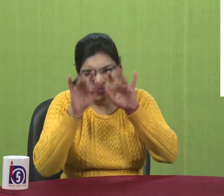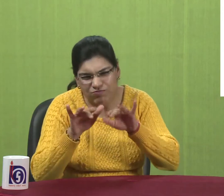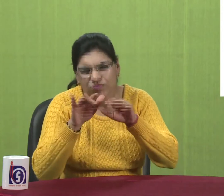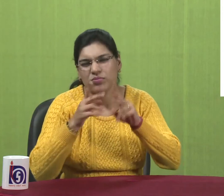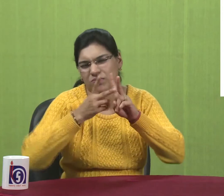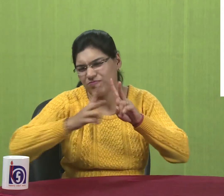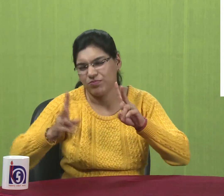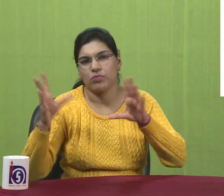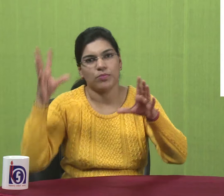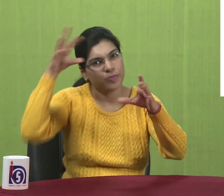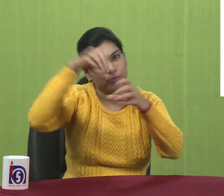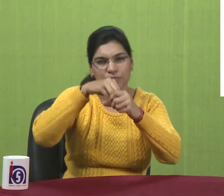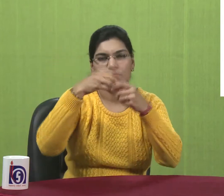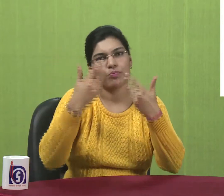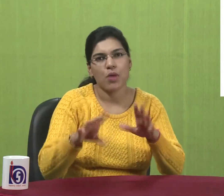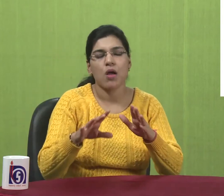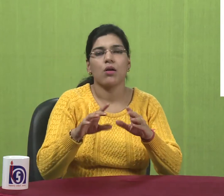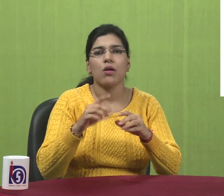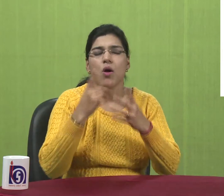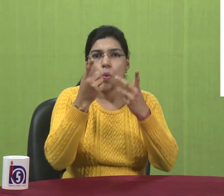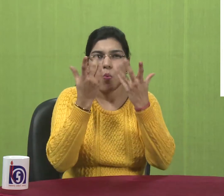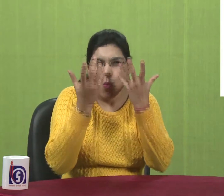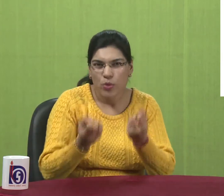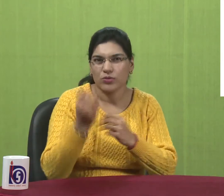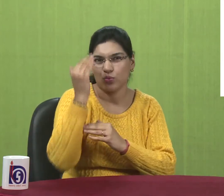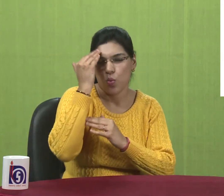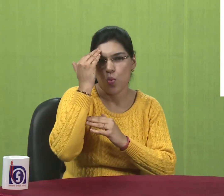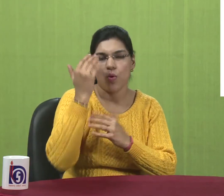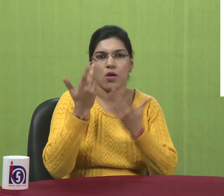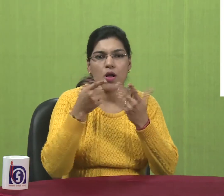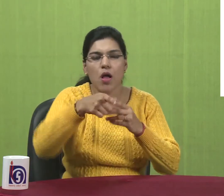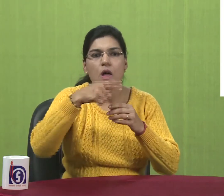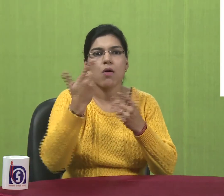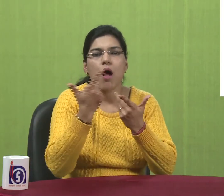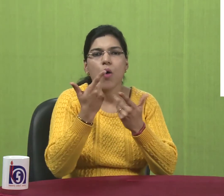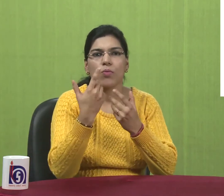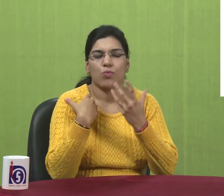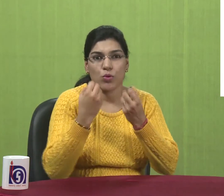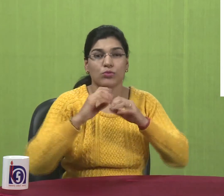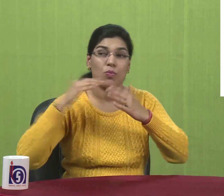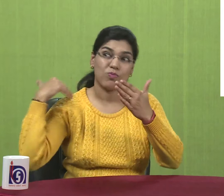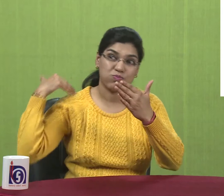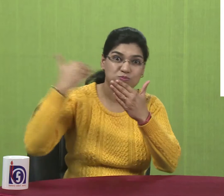done. Through windows. Explorer. Or my computer. In it. It displays the.